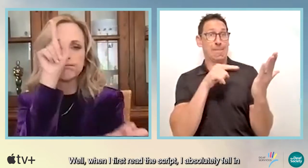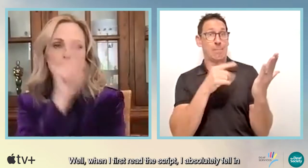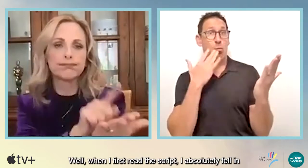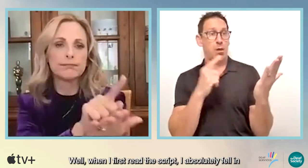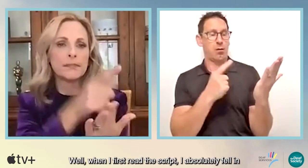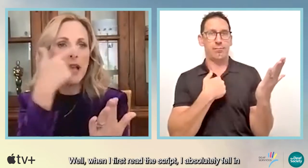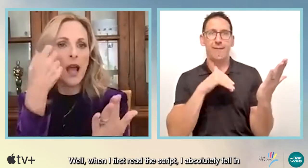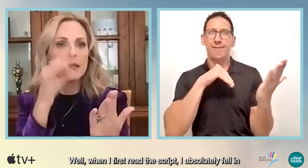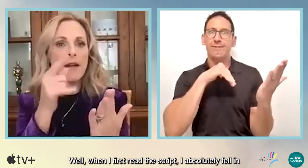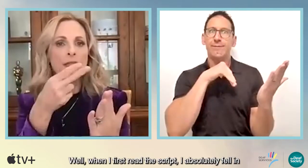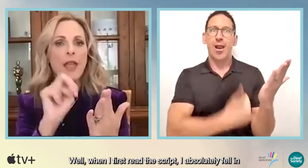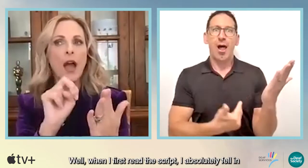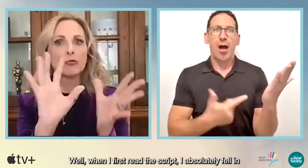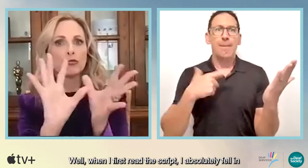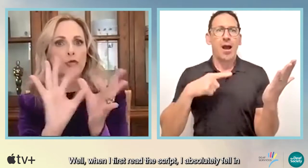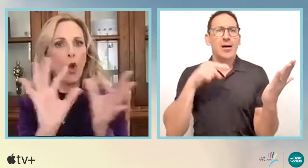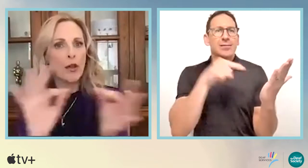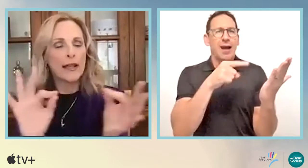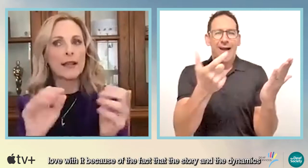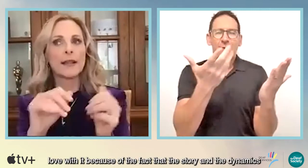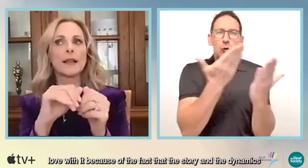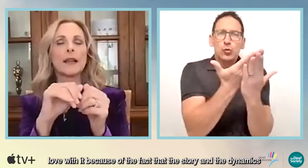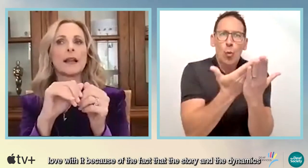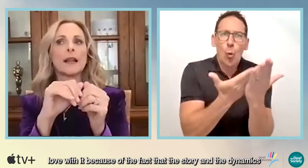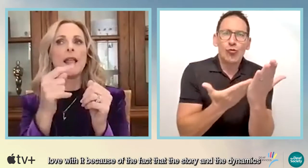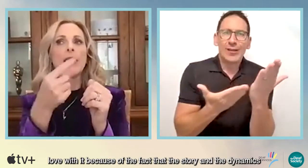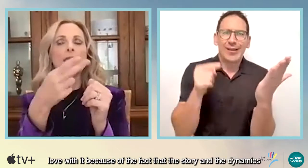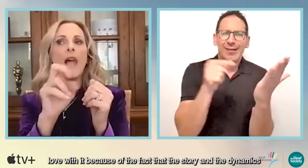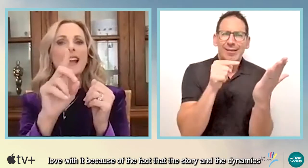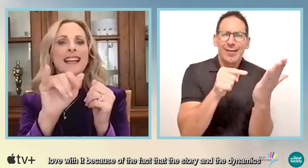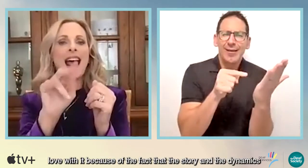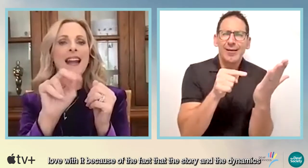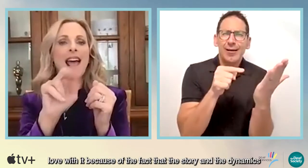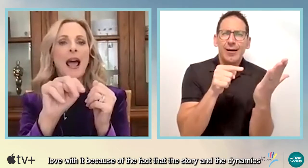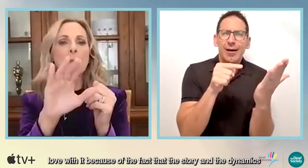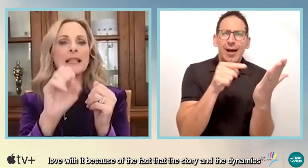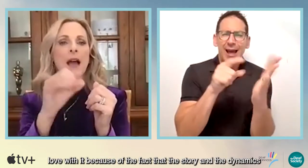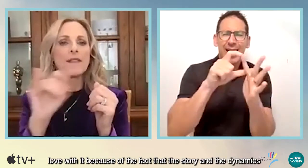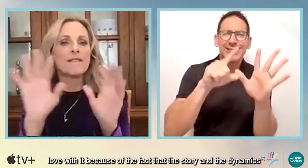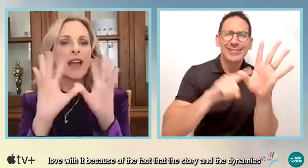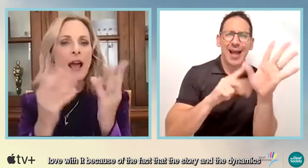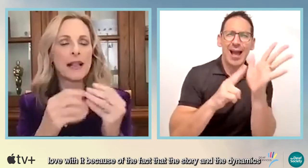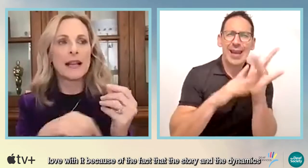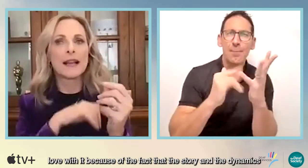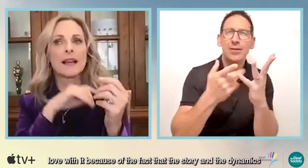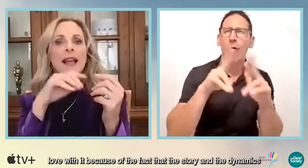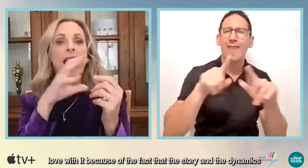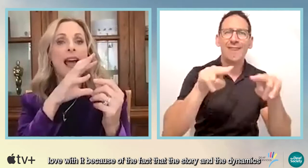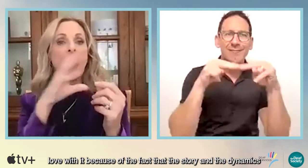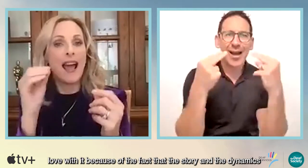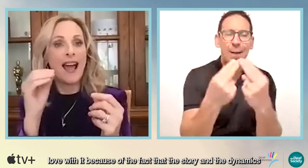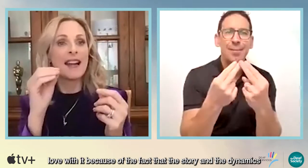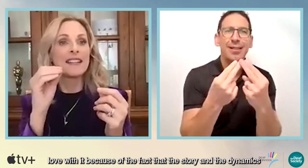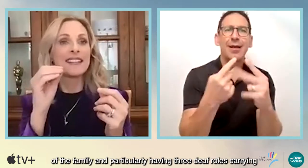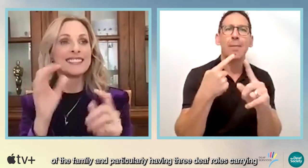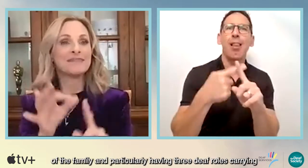I absolutely fell in love with it because of the fact that the story and the dynamics of the family,